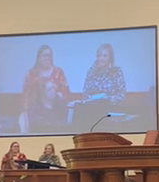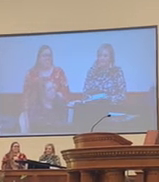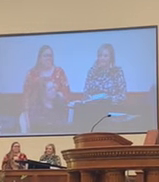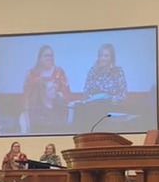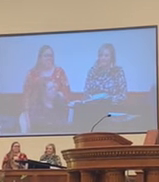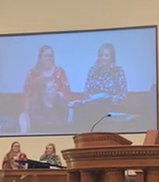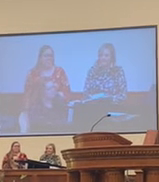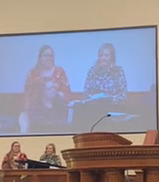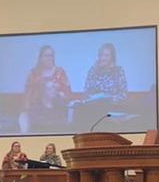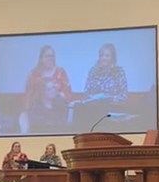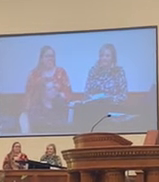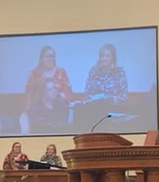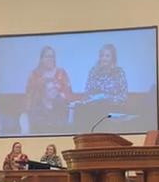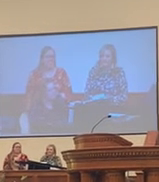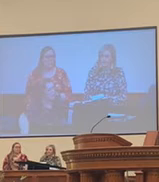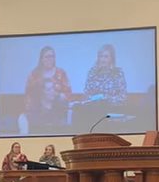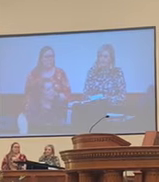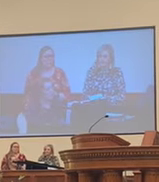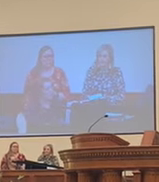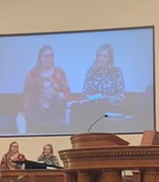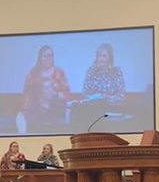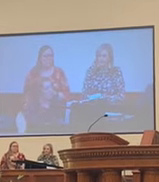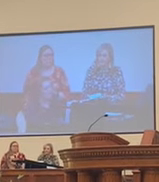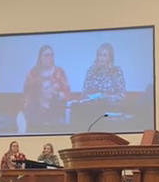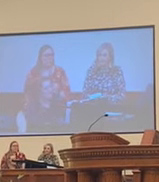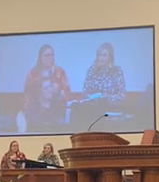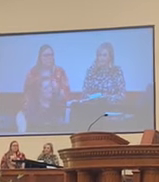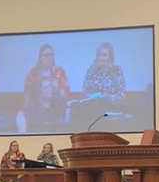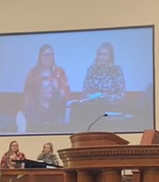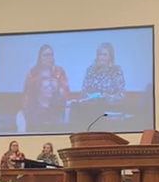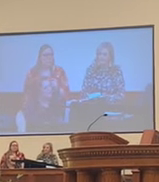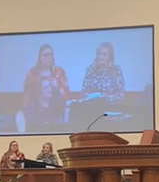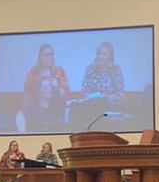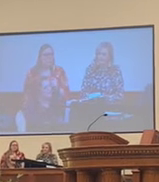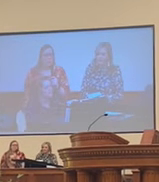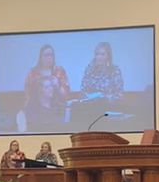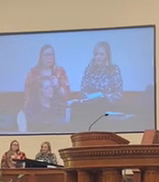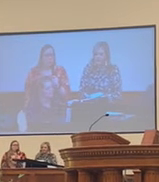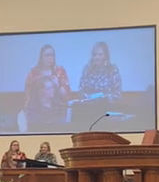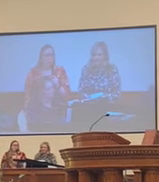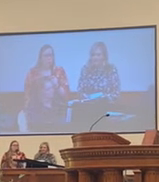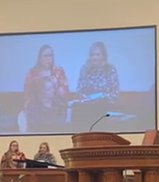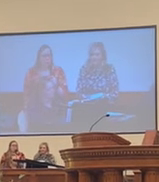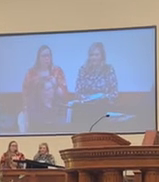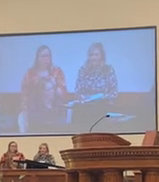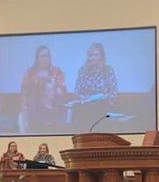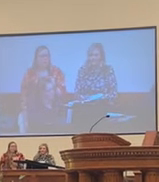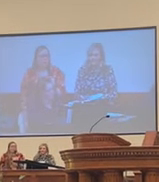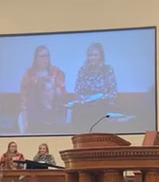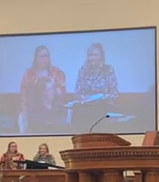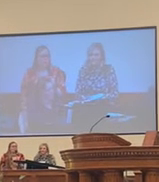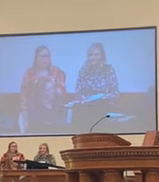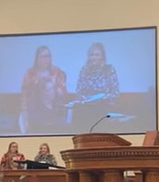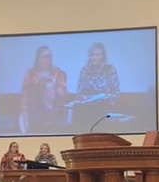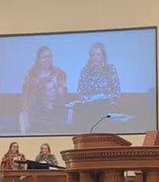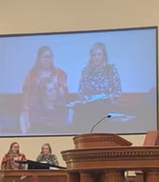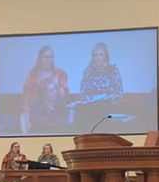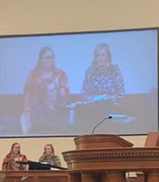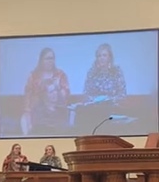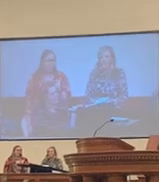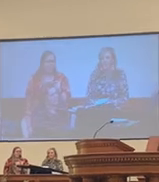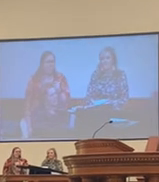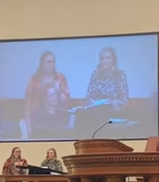You were married for three days But then you all cried out